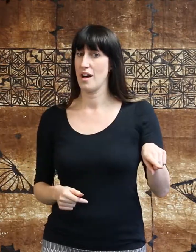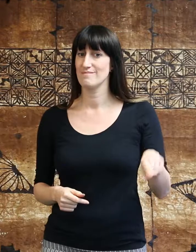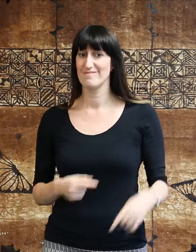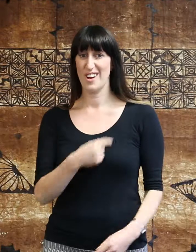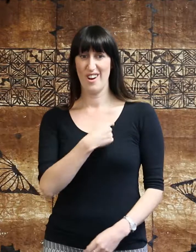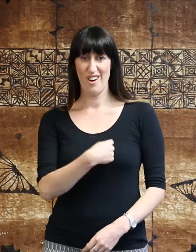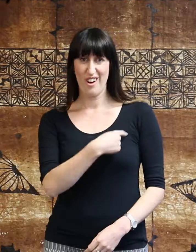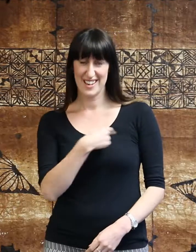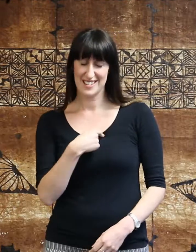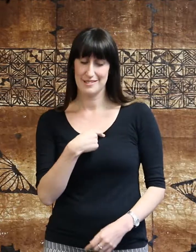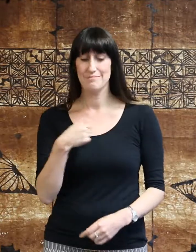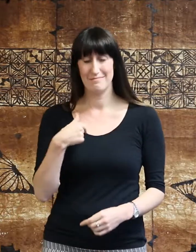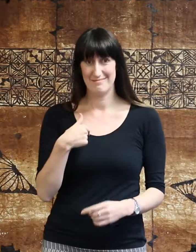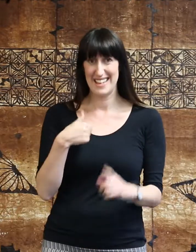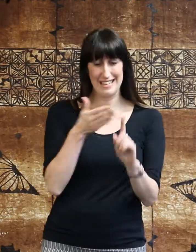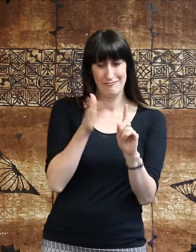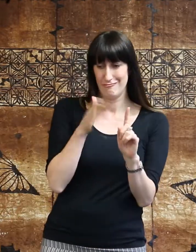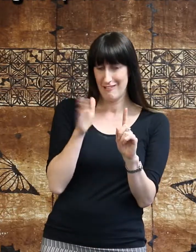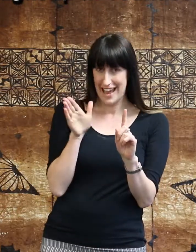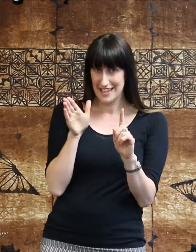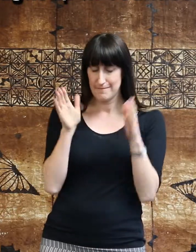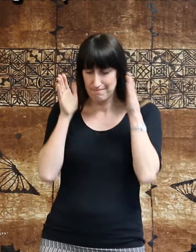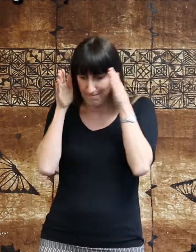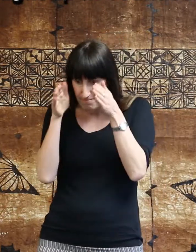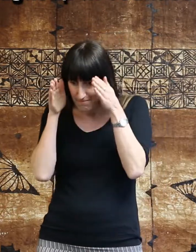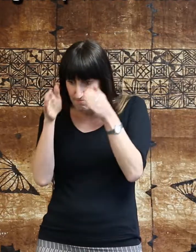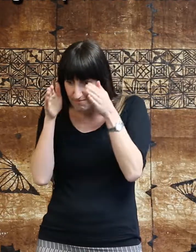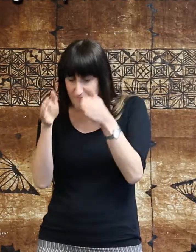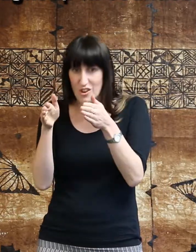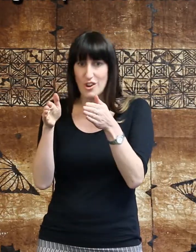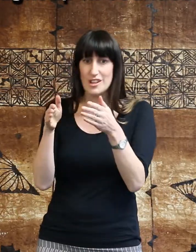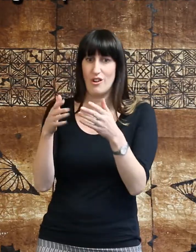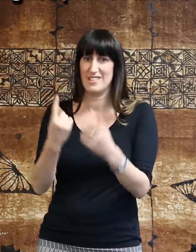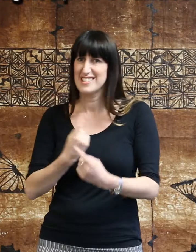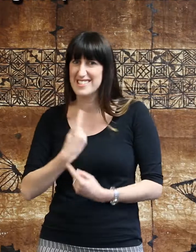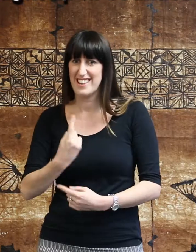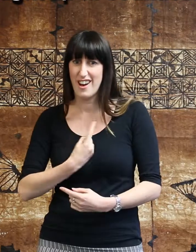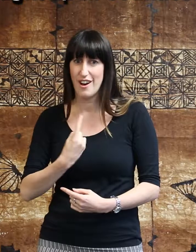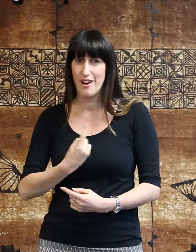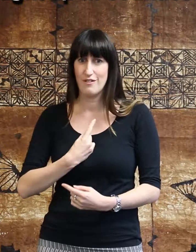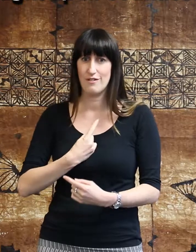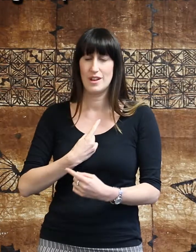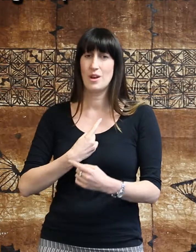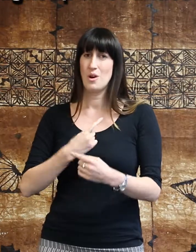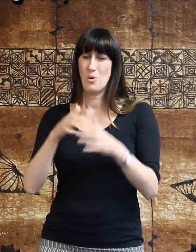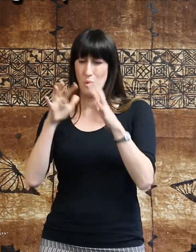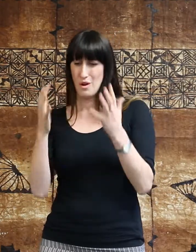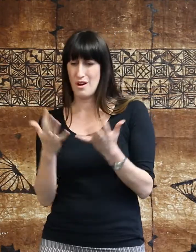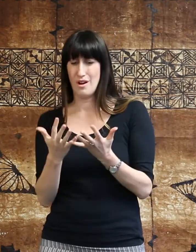easier to close myself off and get caught up in countless distractions from our